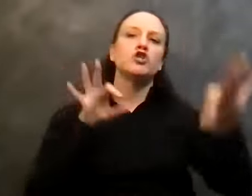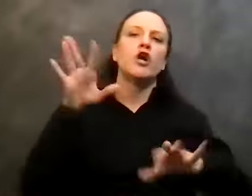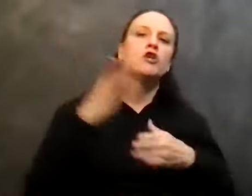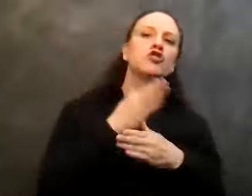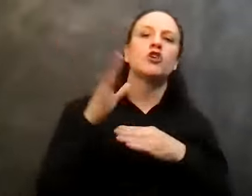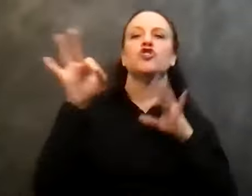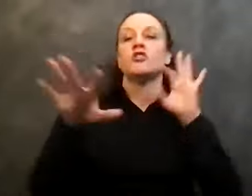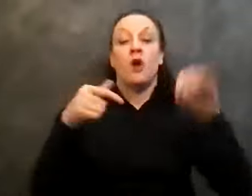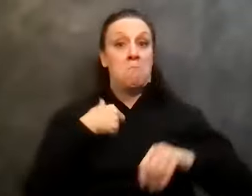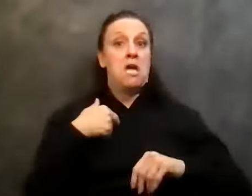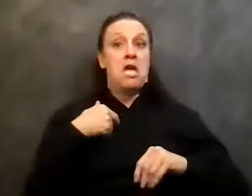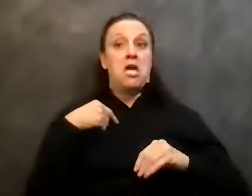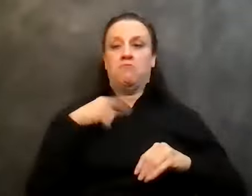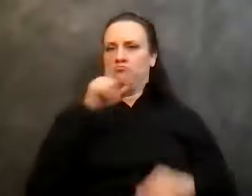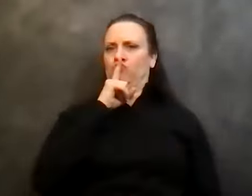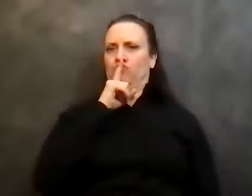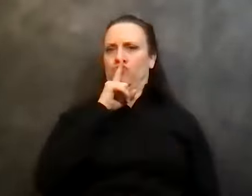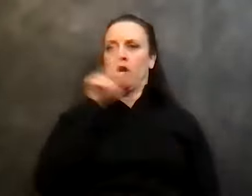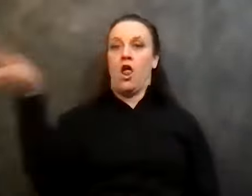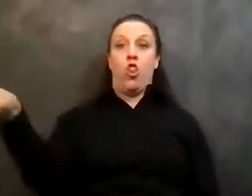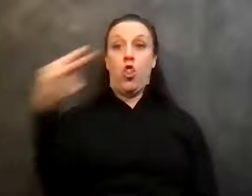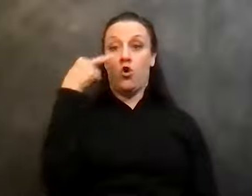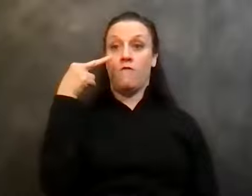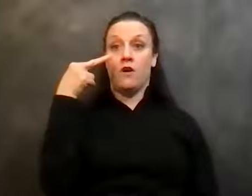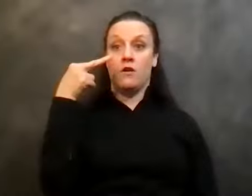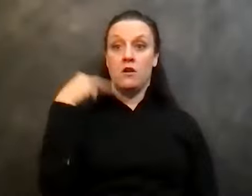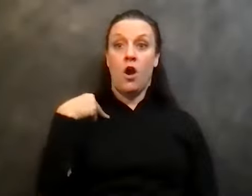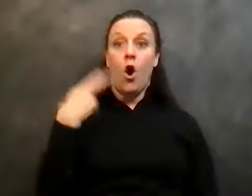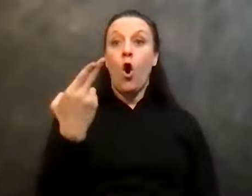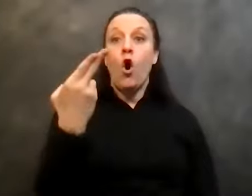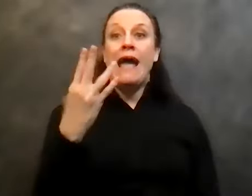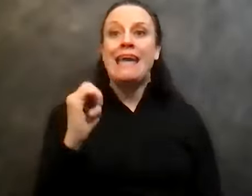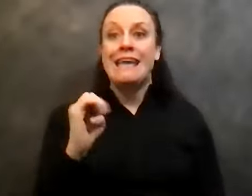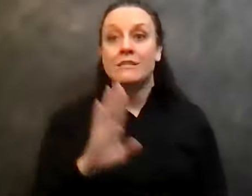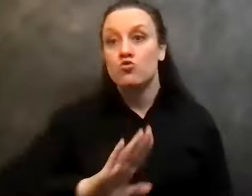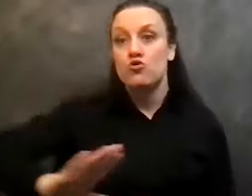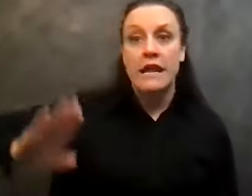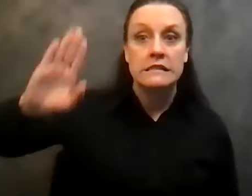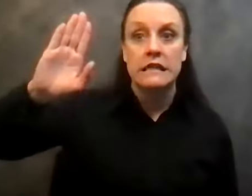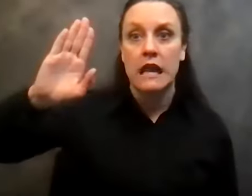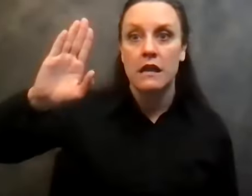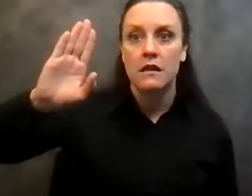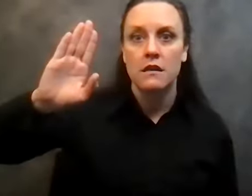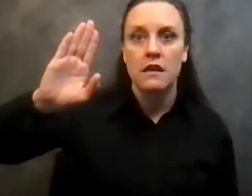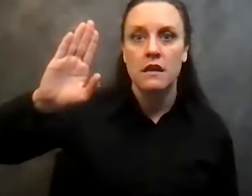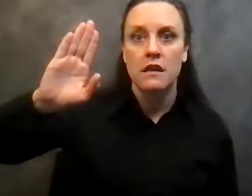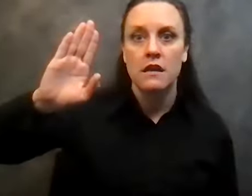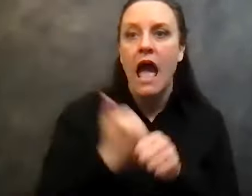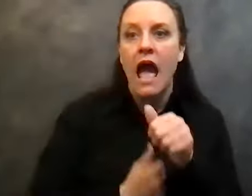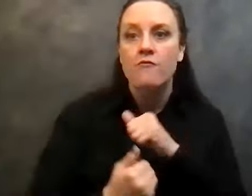And then I look over and, oh no, oh no, he's raising his hand. Every meeting has this guy, you